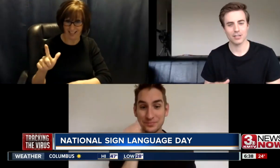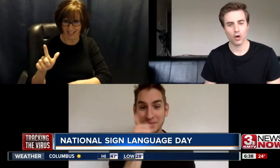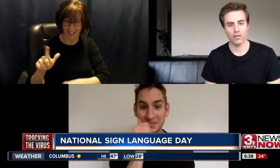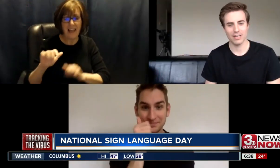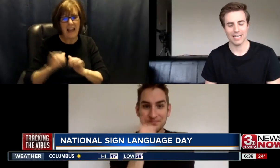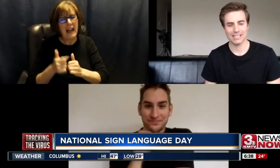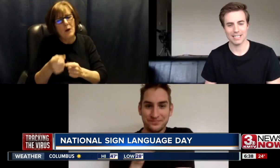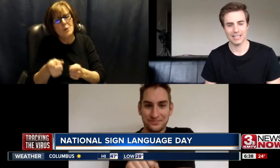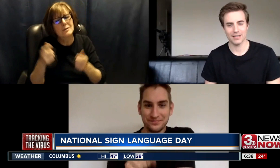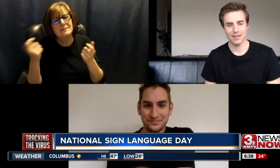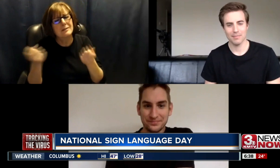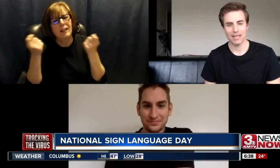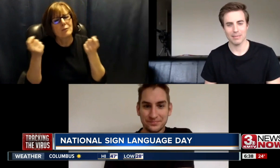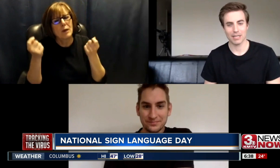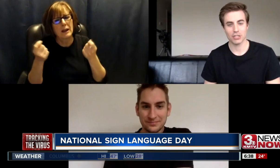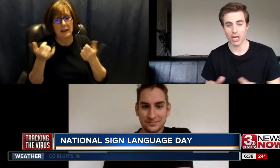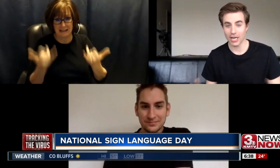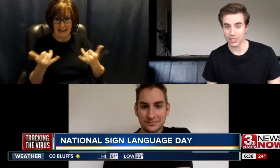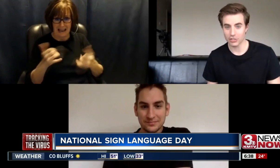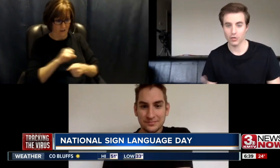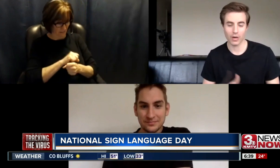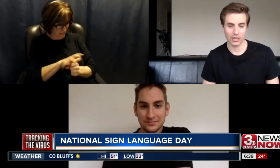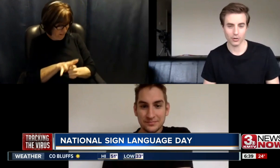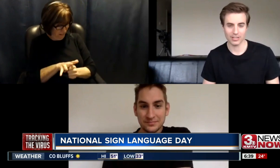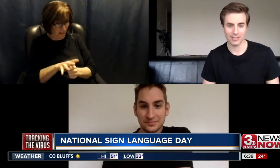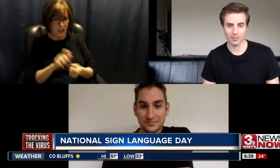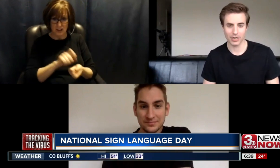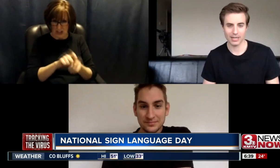the COVID-19 pandemic changed the way you're going to celebrate?